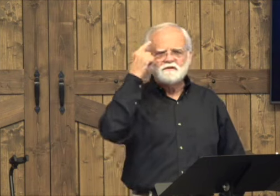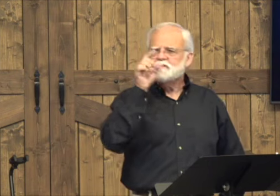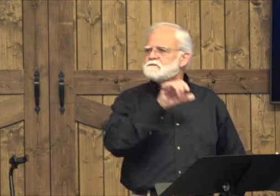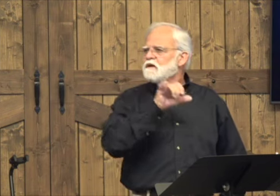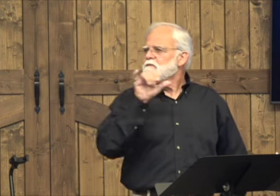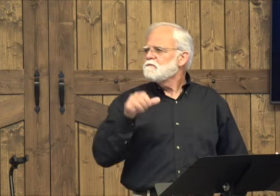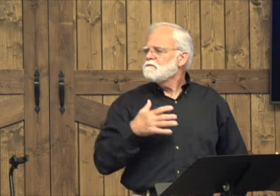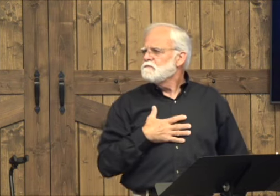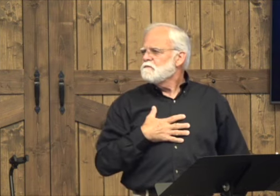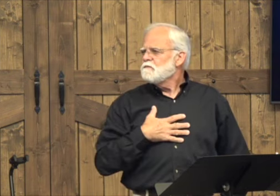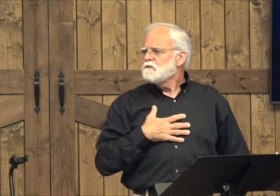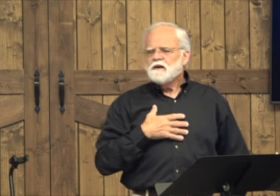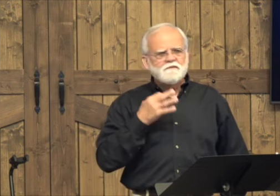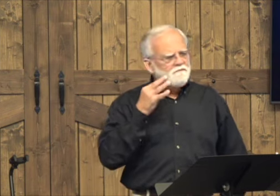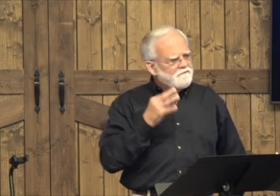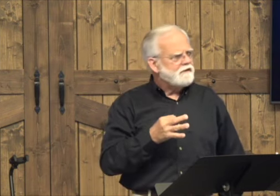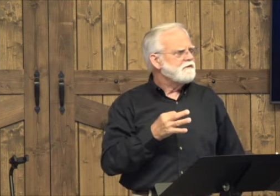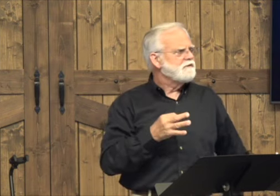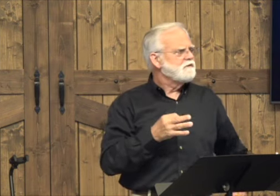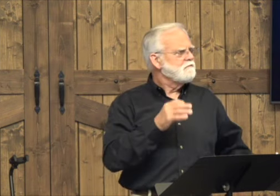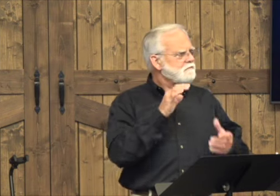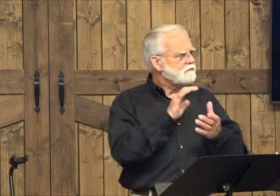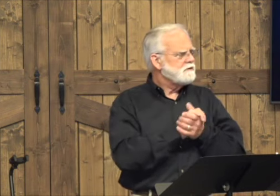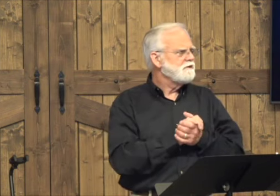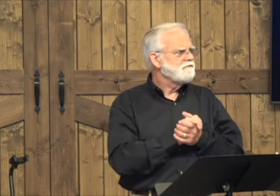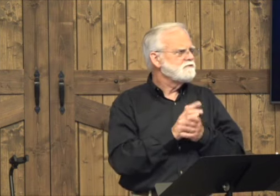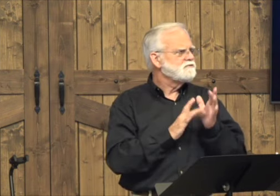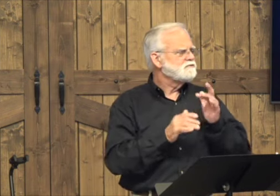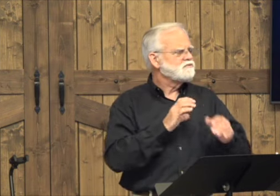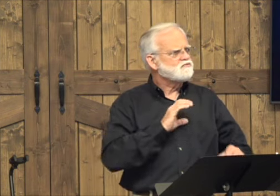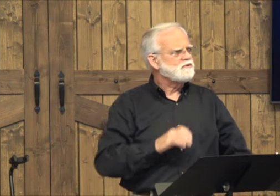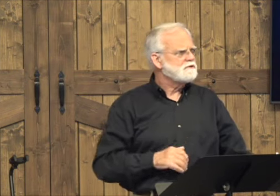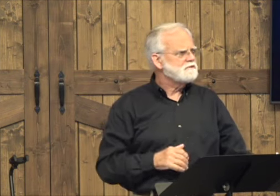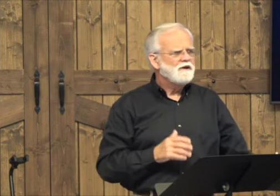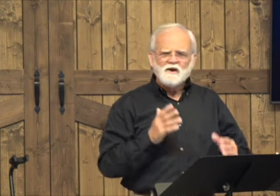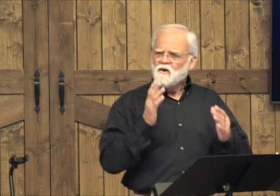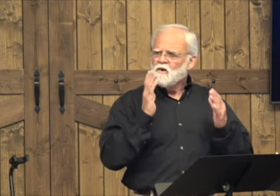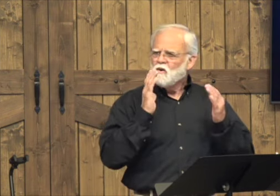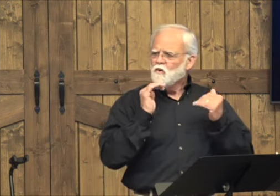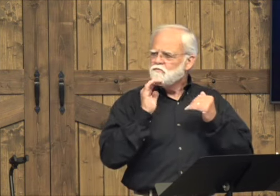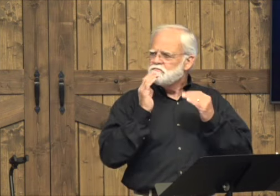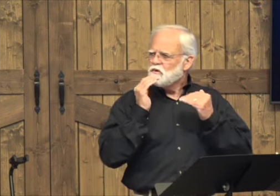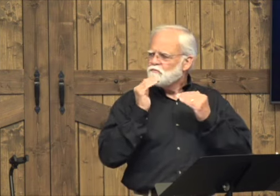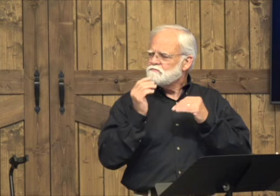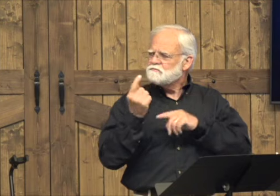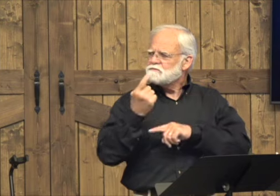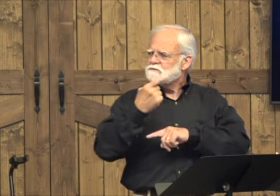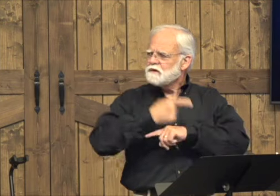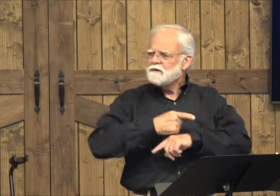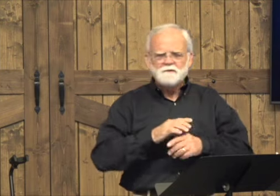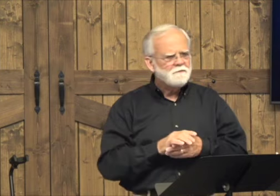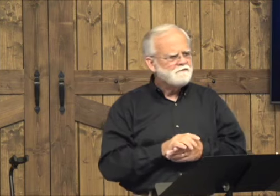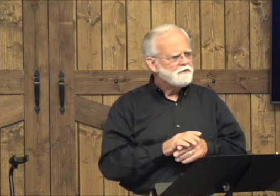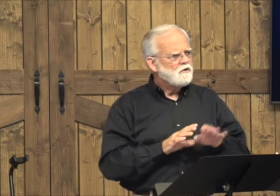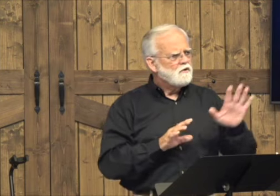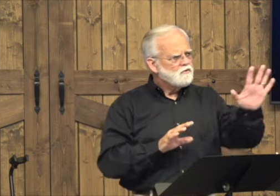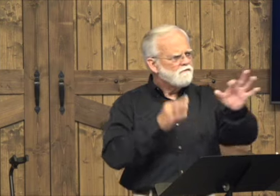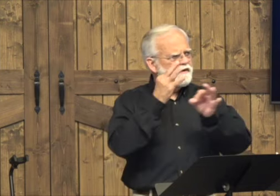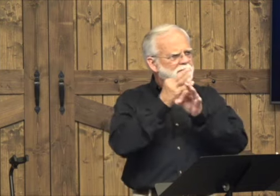We need to think and have faith and believe in Christ. I hope that